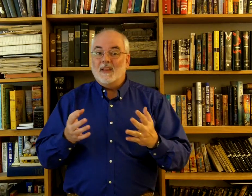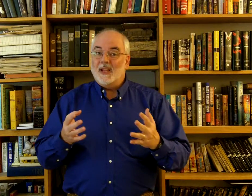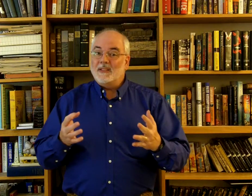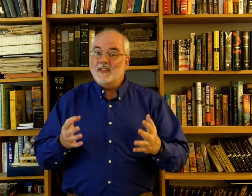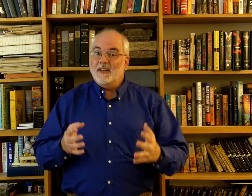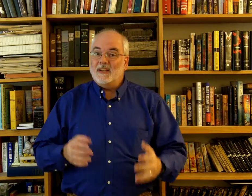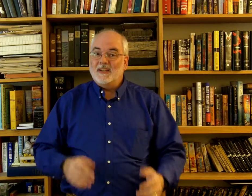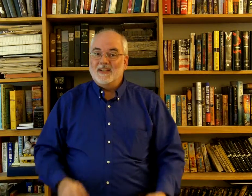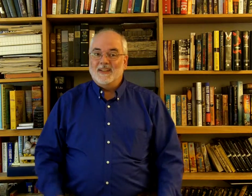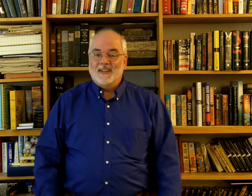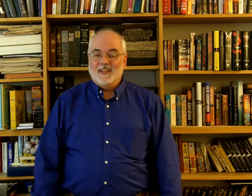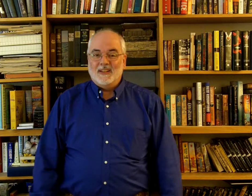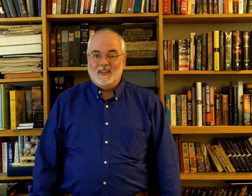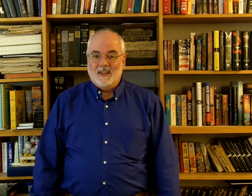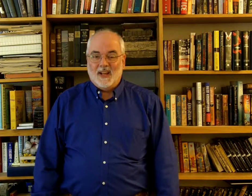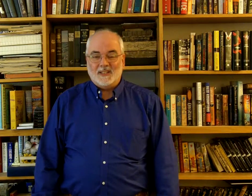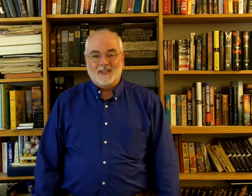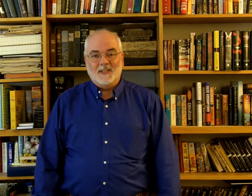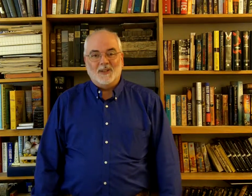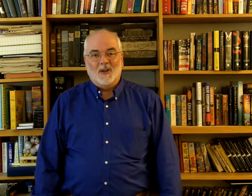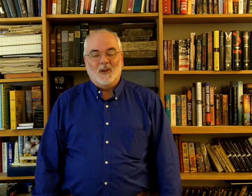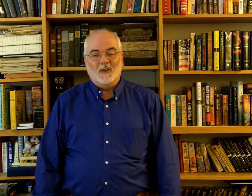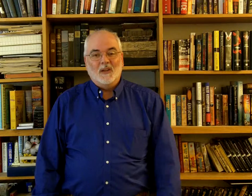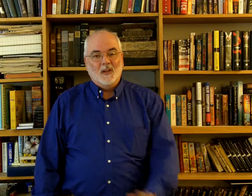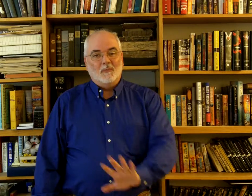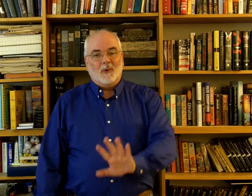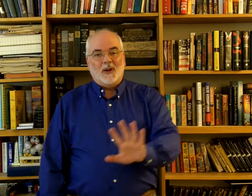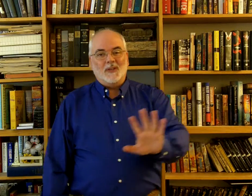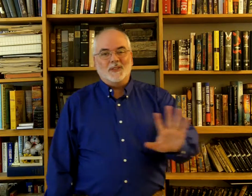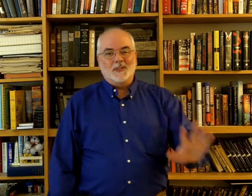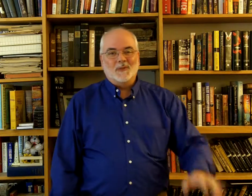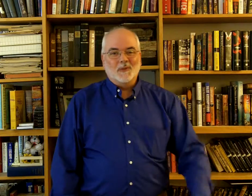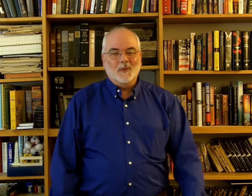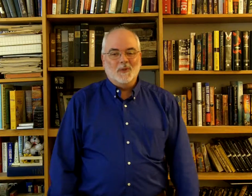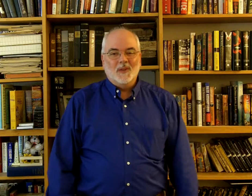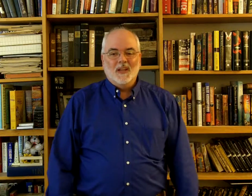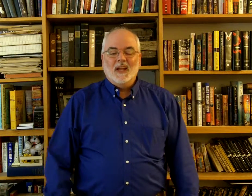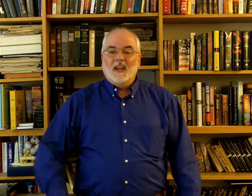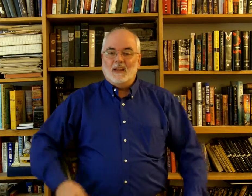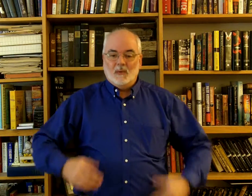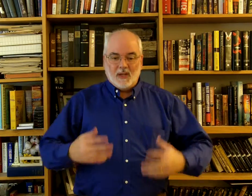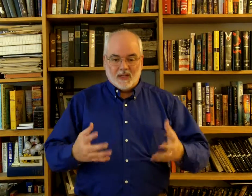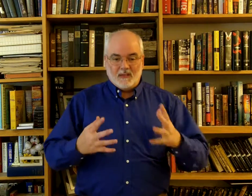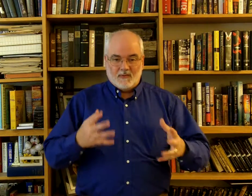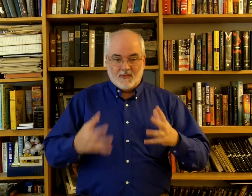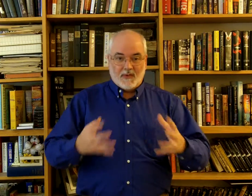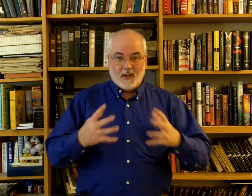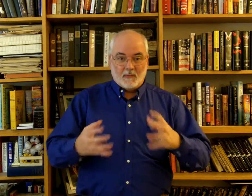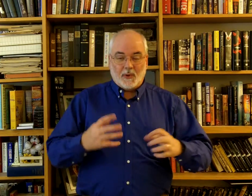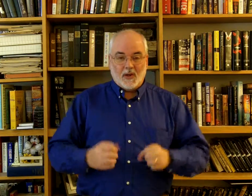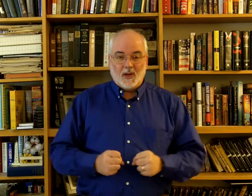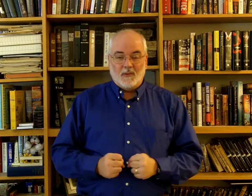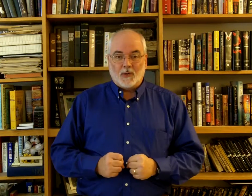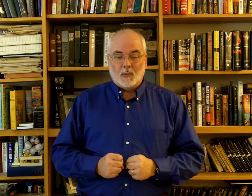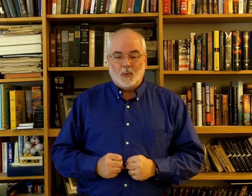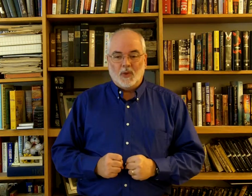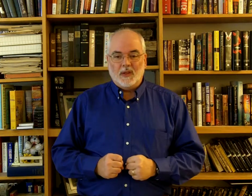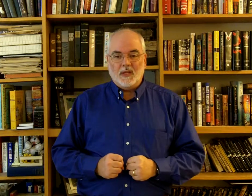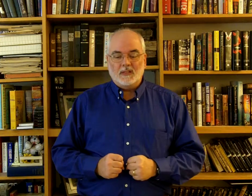that's it that's the song practice it through then when you get feeling pretty comfortable with this